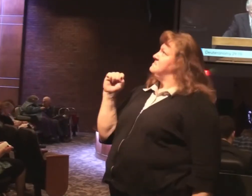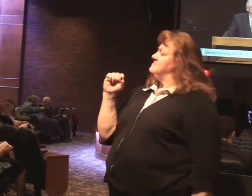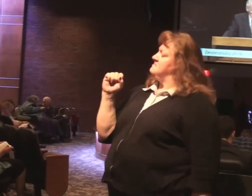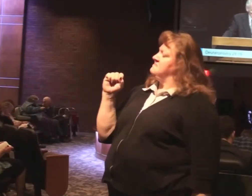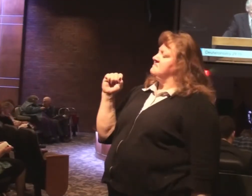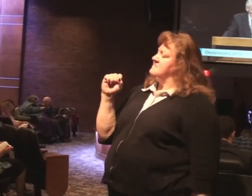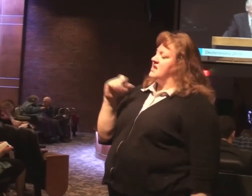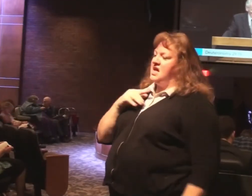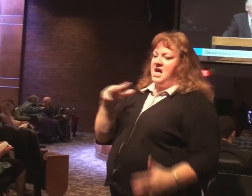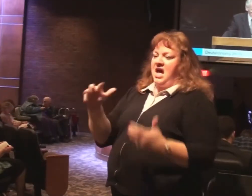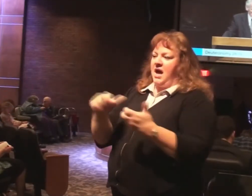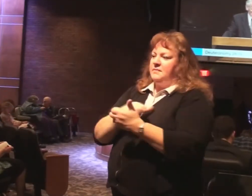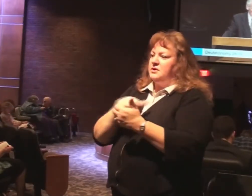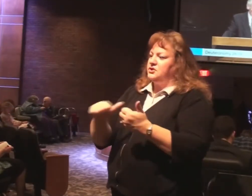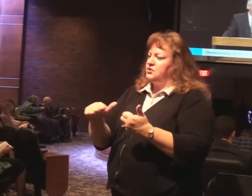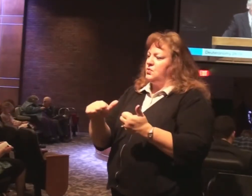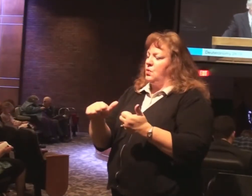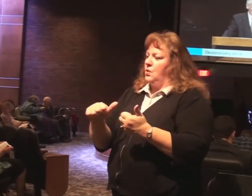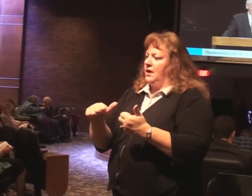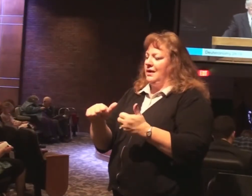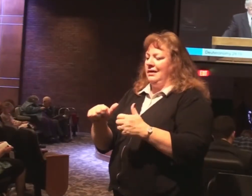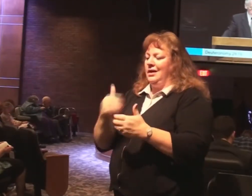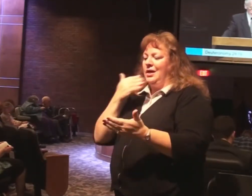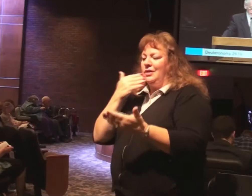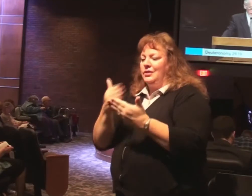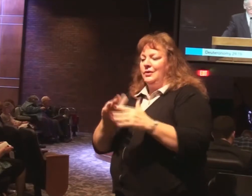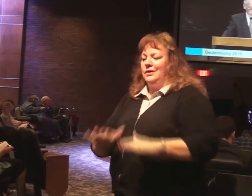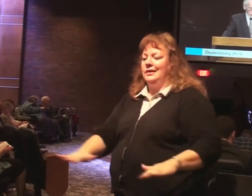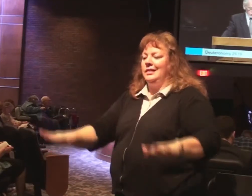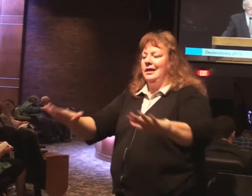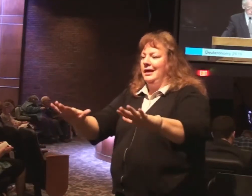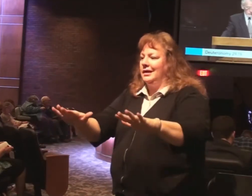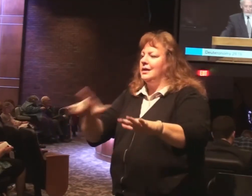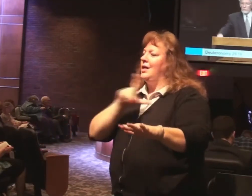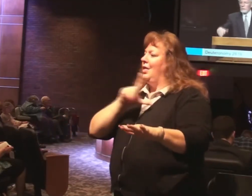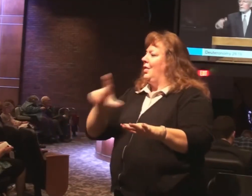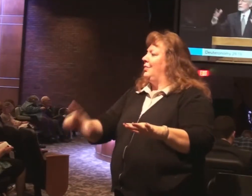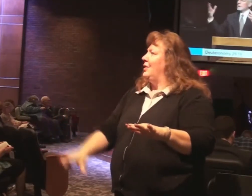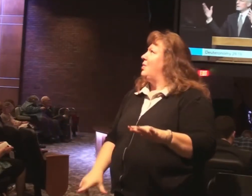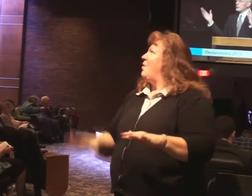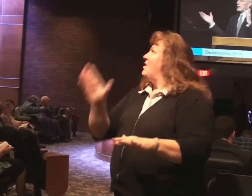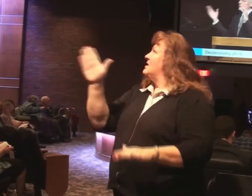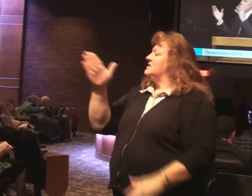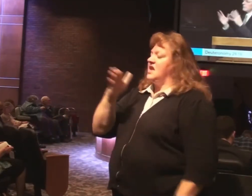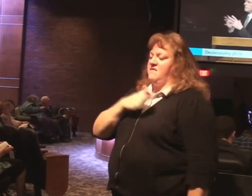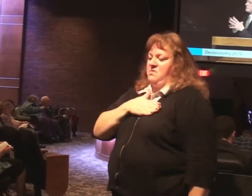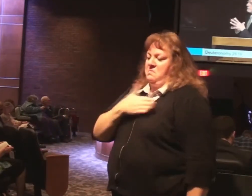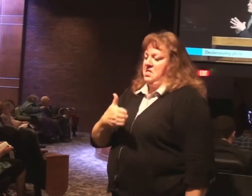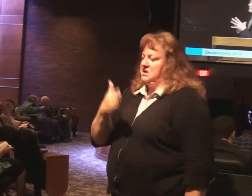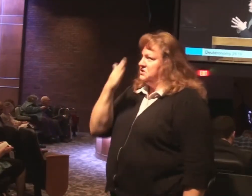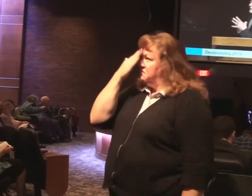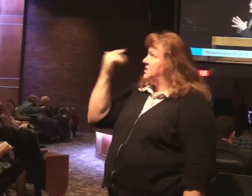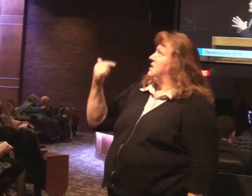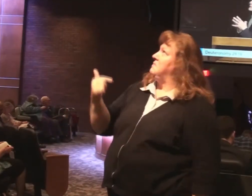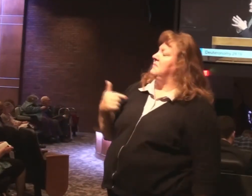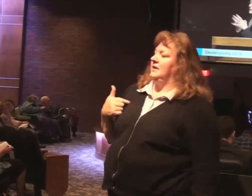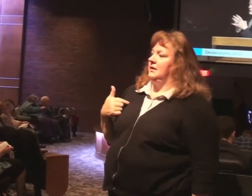destroy the watered land with the dry. The Lord will never be willing to forgive him. It's serious